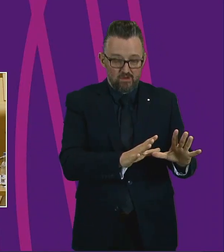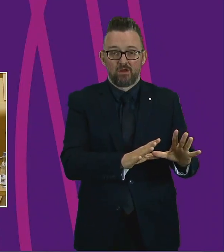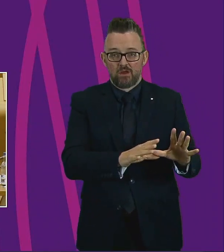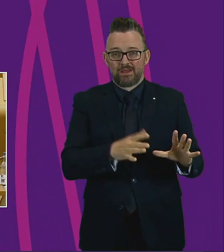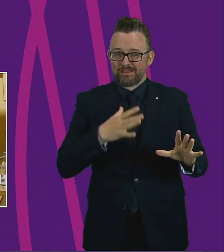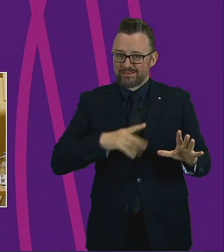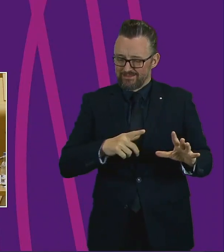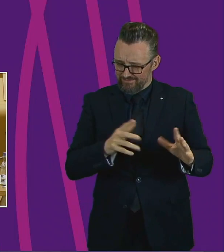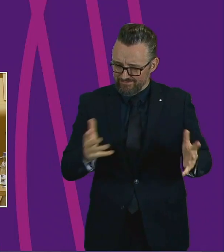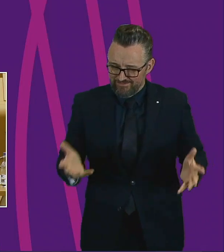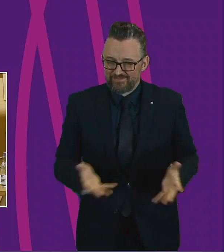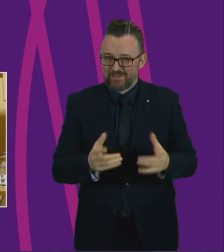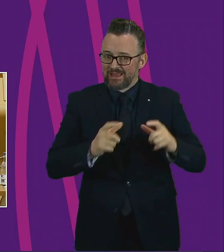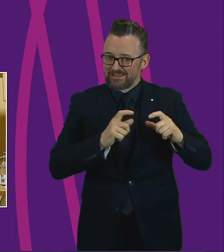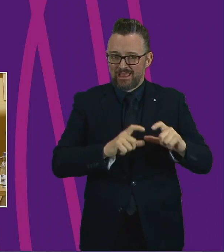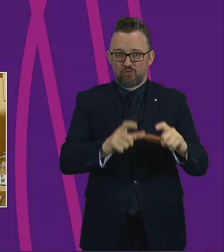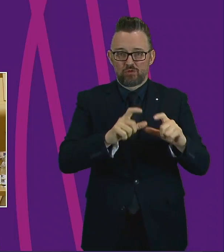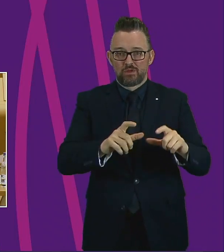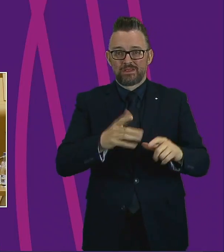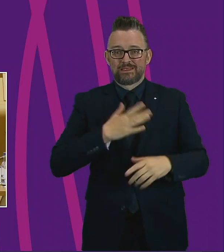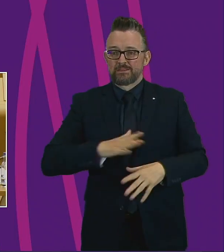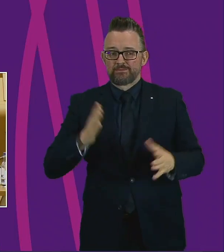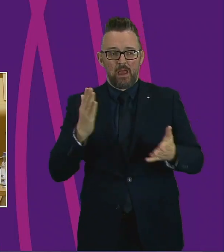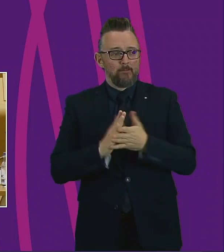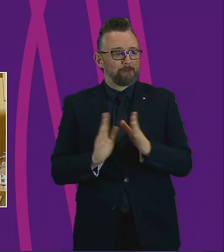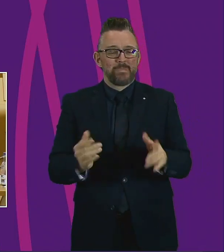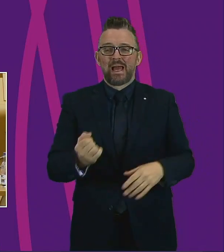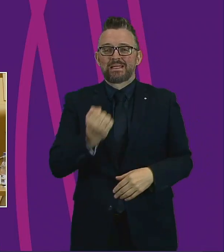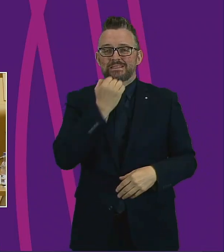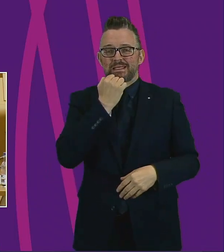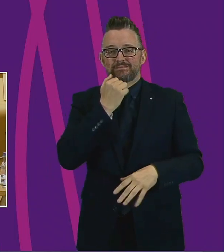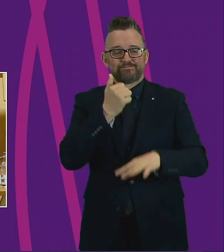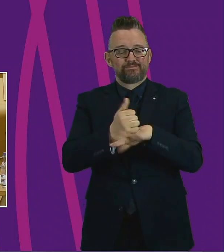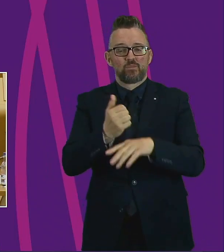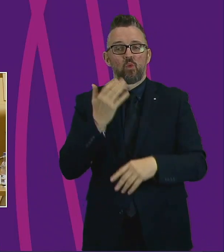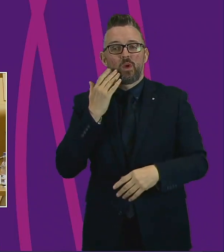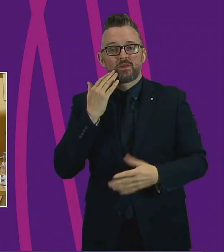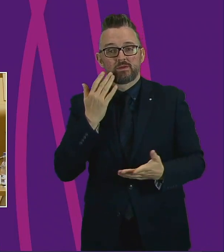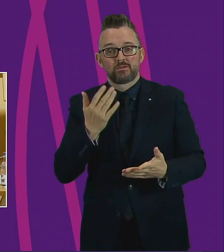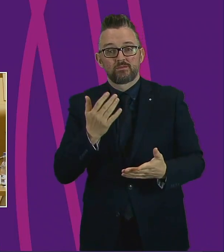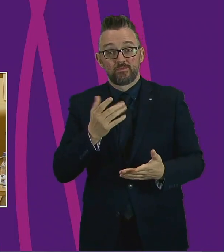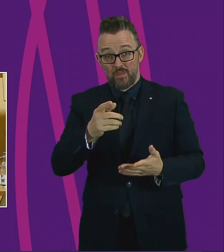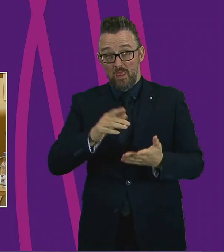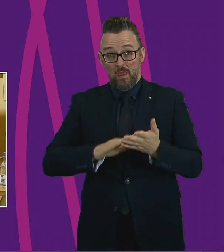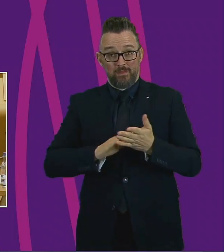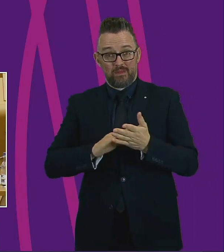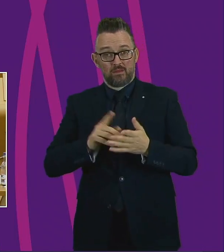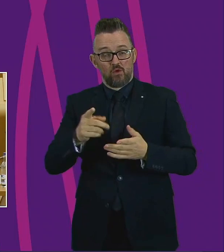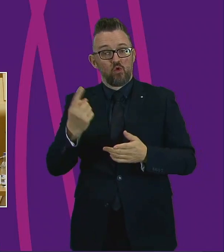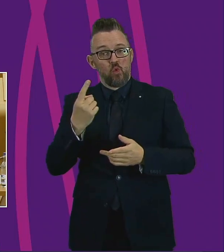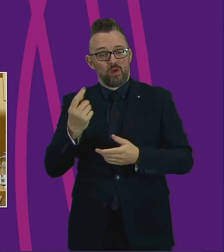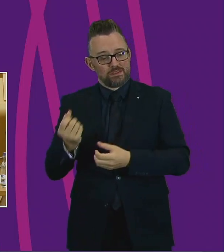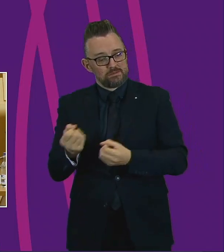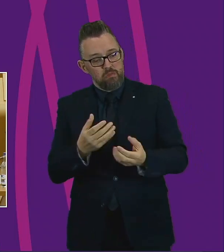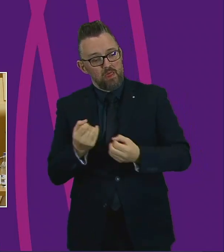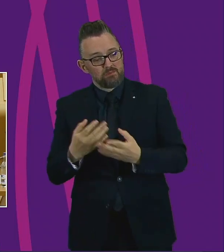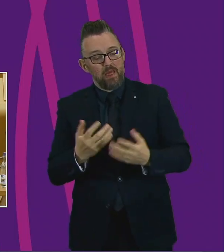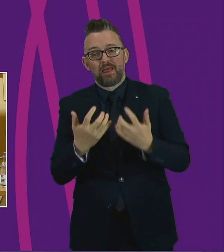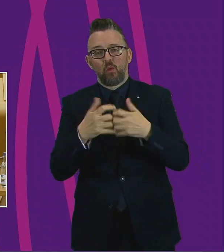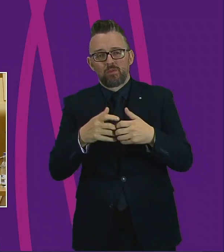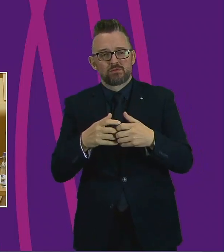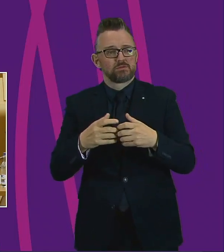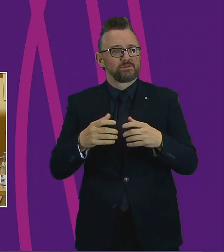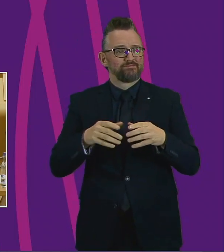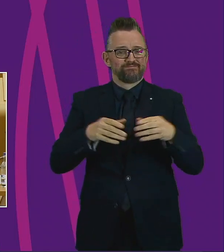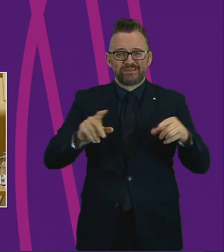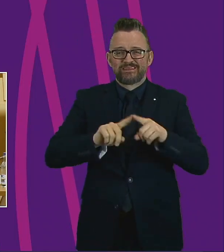and operate. They need a date. That in itself would also see the pipeline of suppliers get back up and running